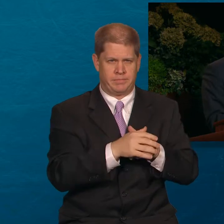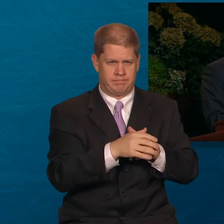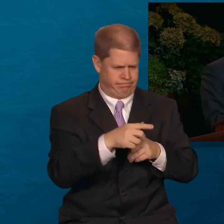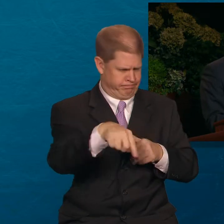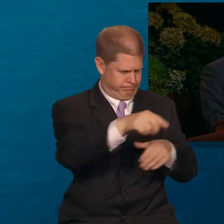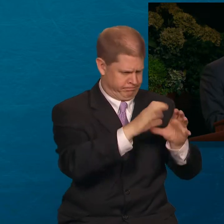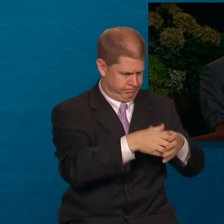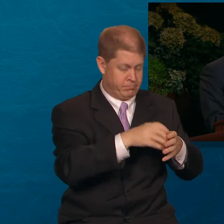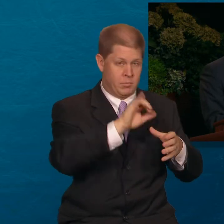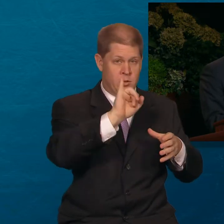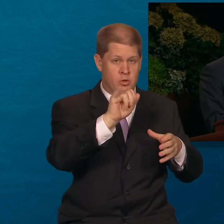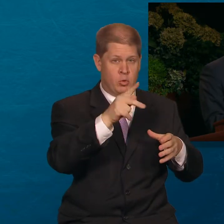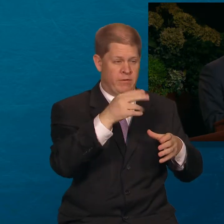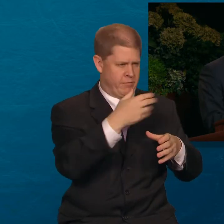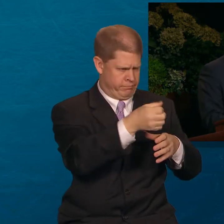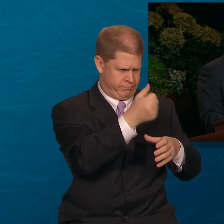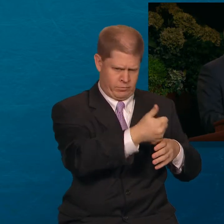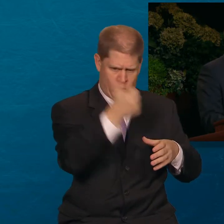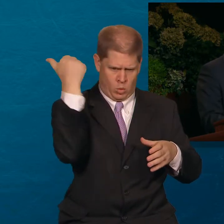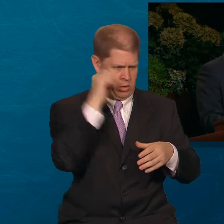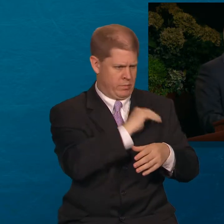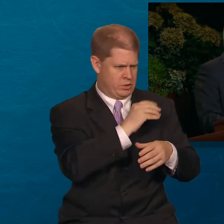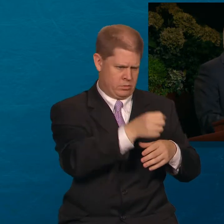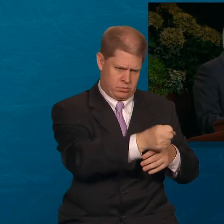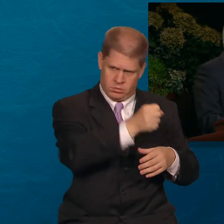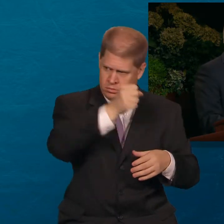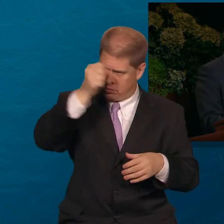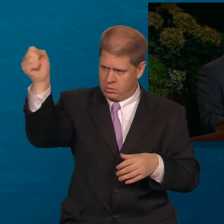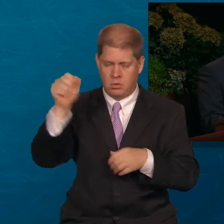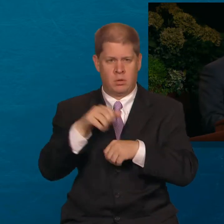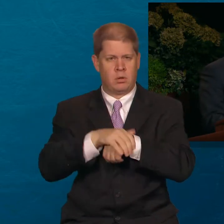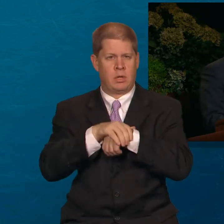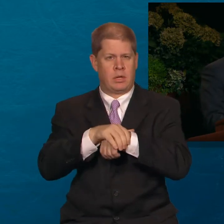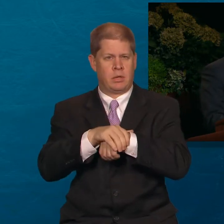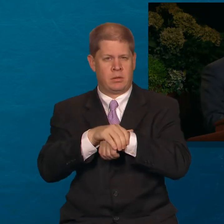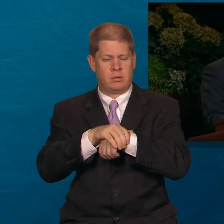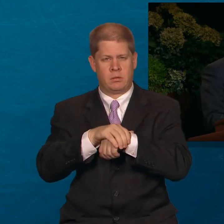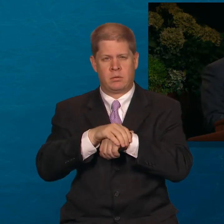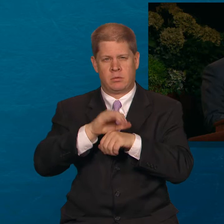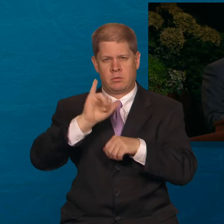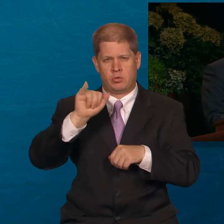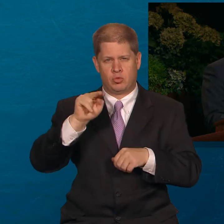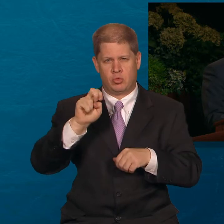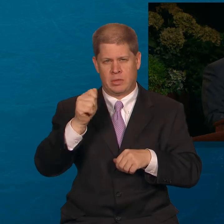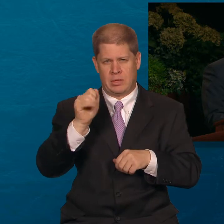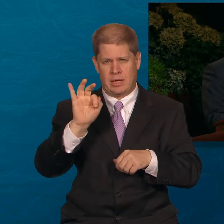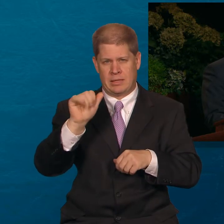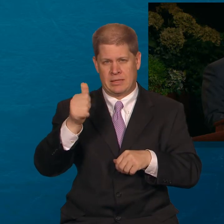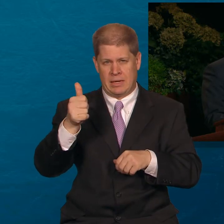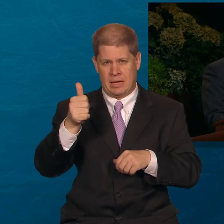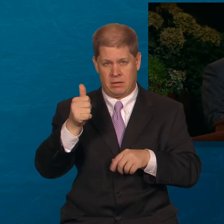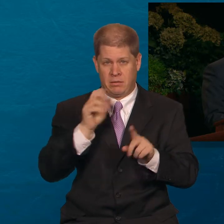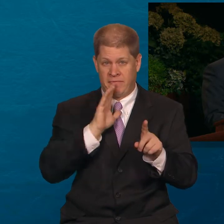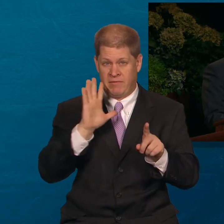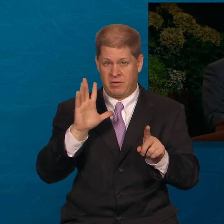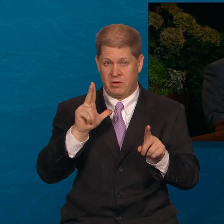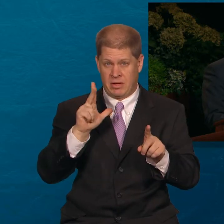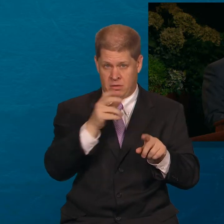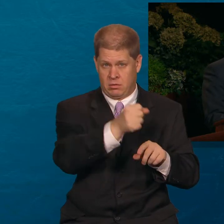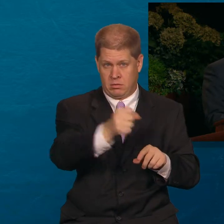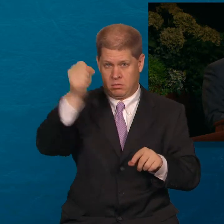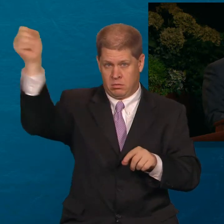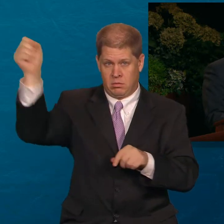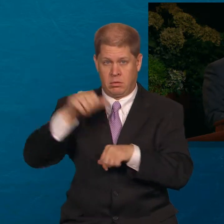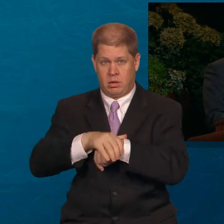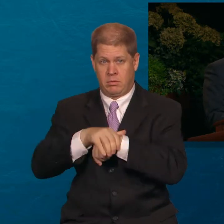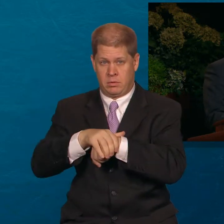Joseph was called to serve a full-time mission in June of 1910 when he was 53 years old.